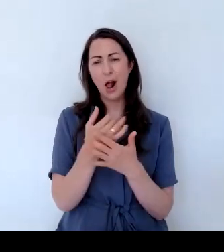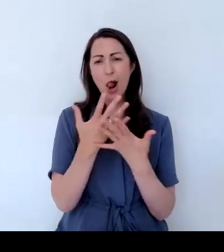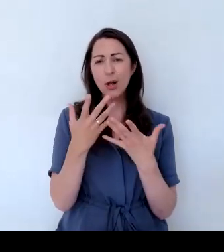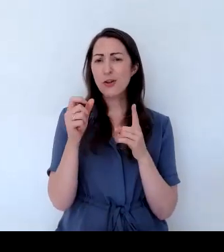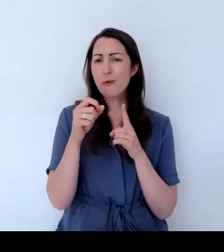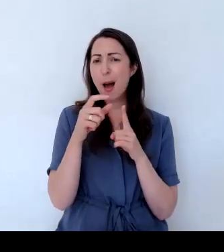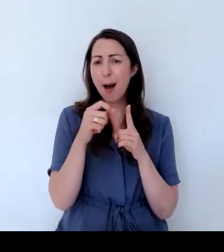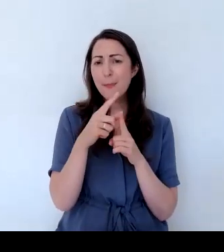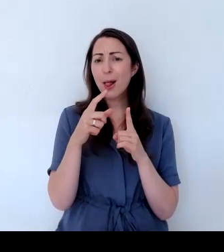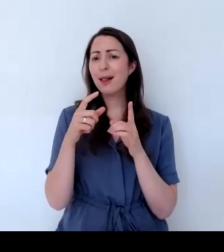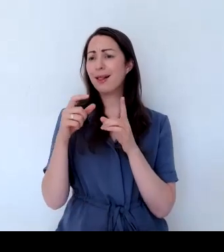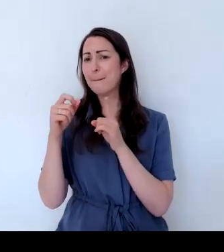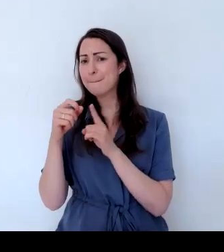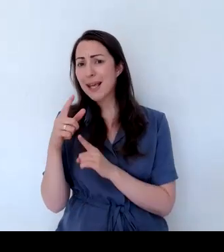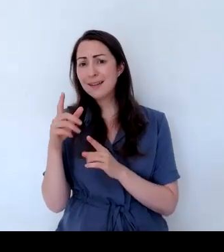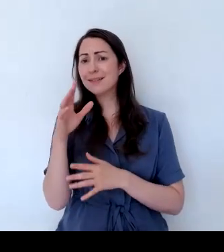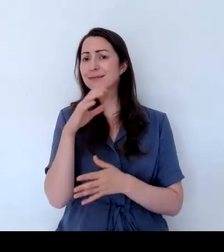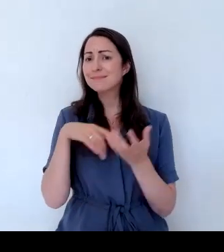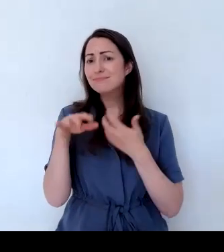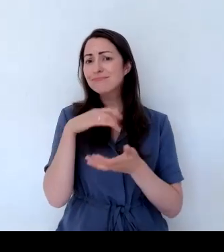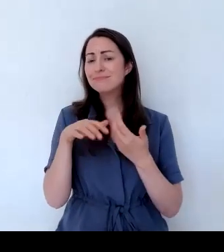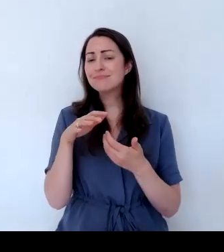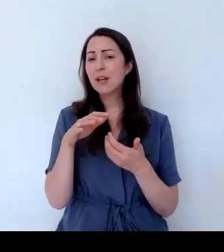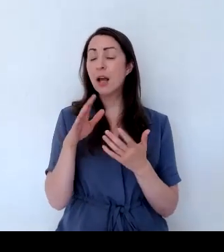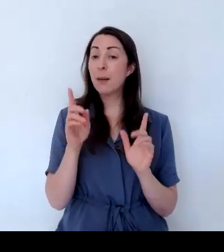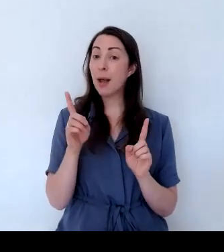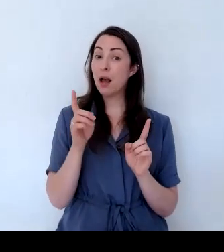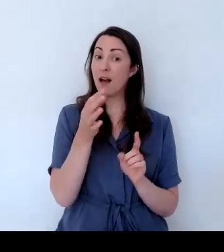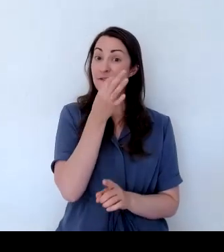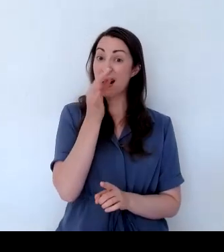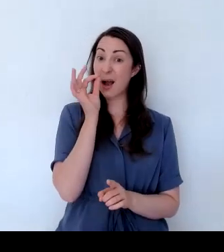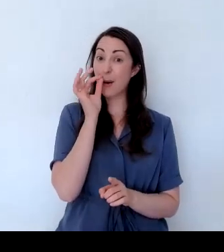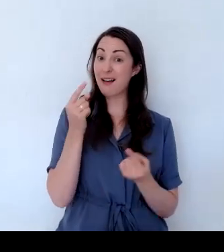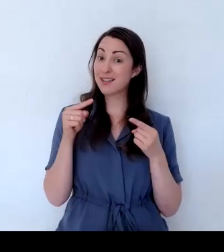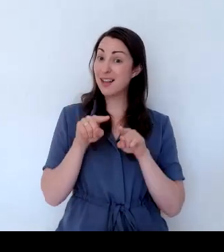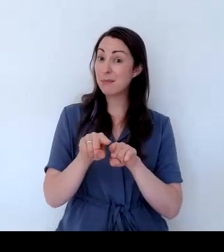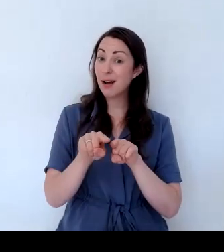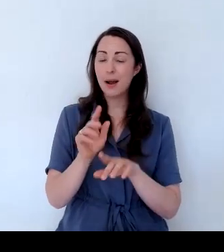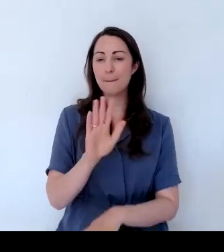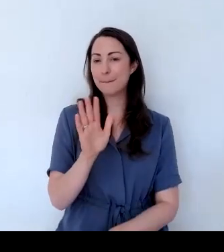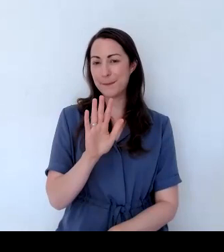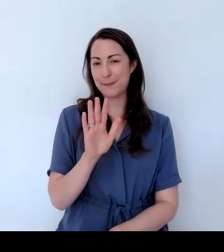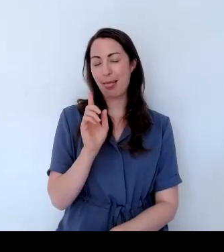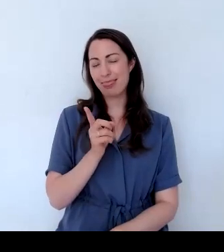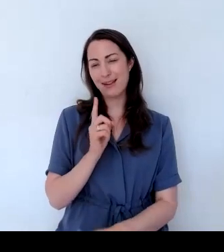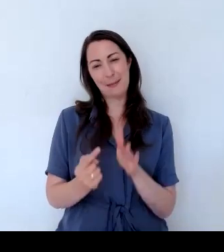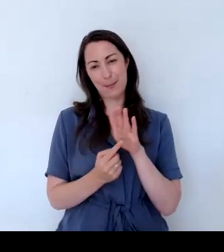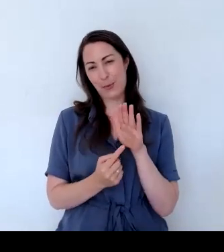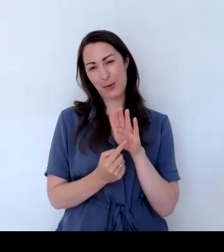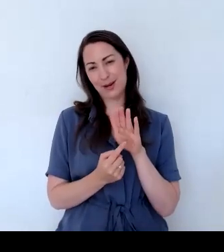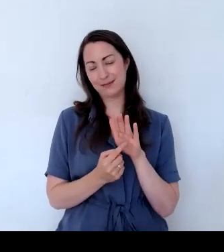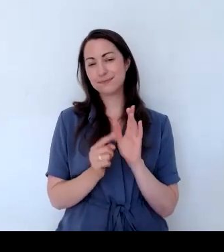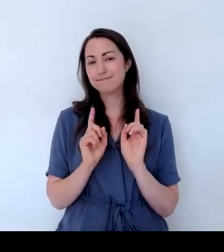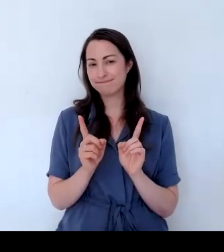pinks, but they're not all going to be flowering at once, of course, which is important because when you are planning